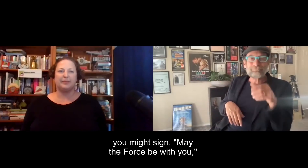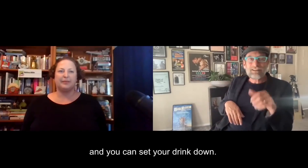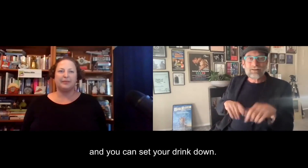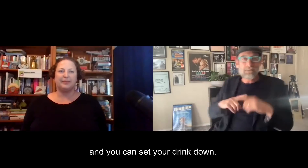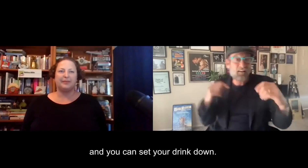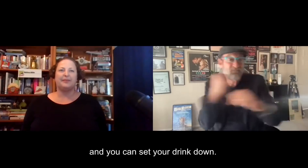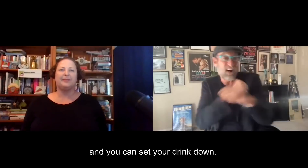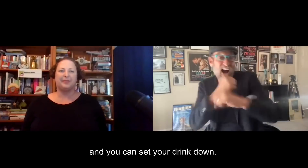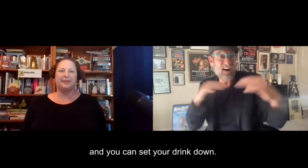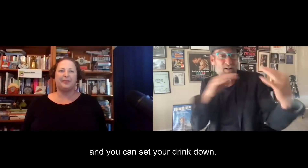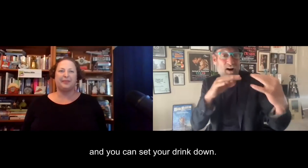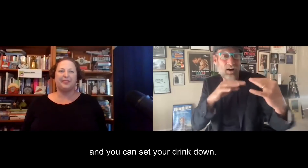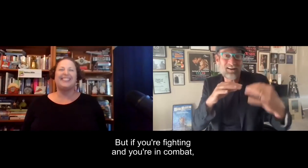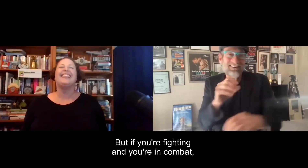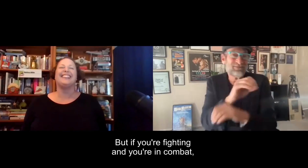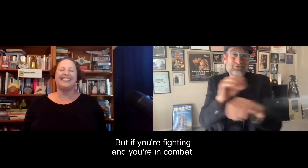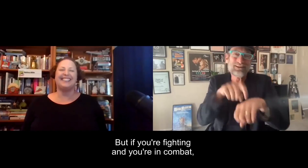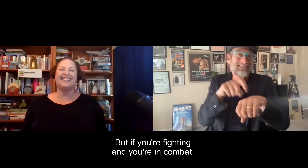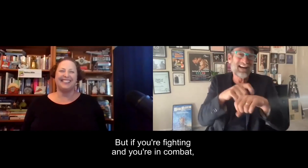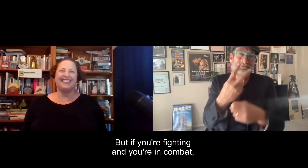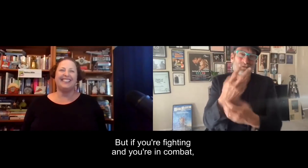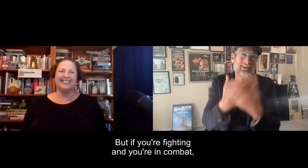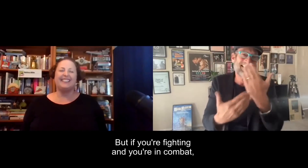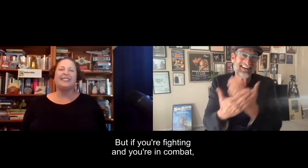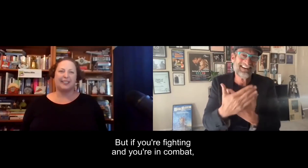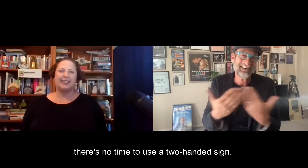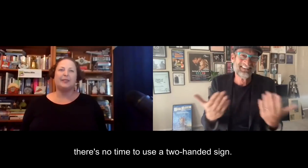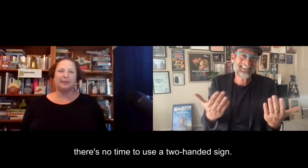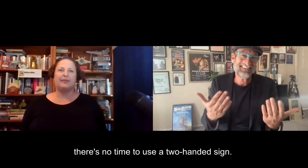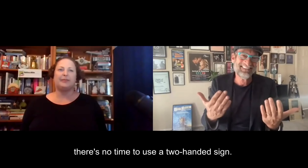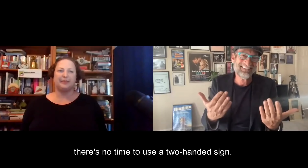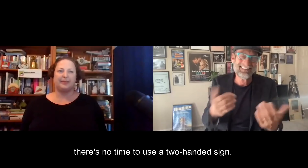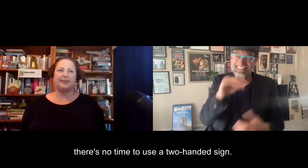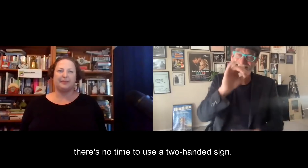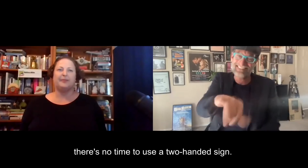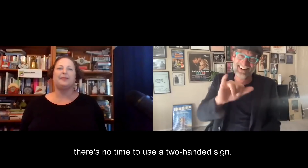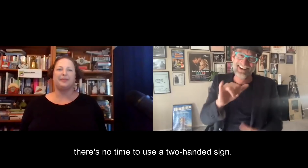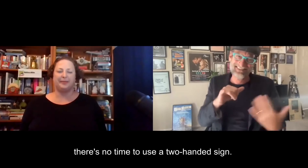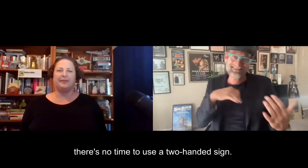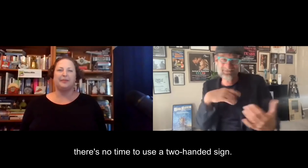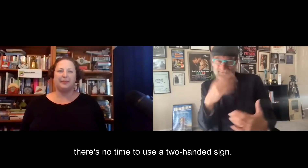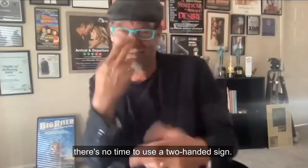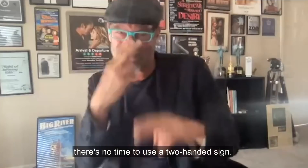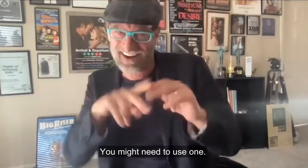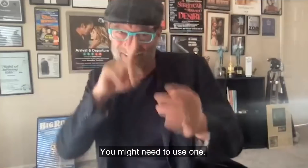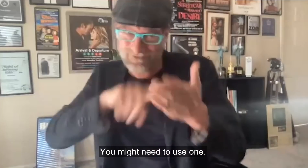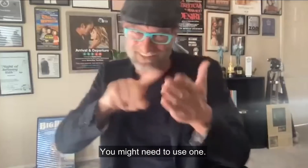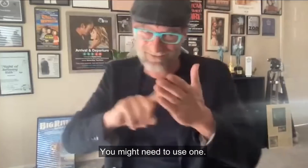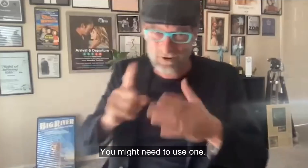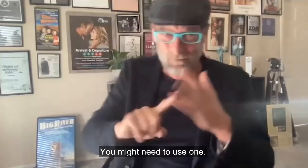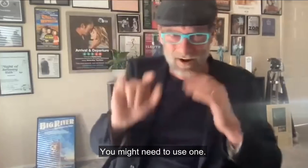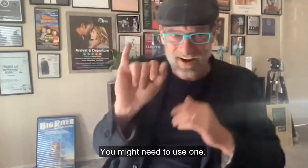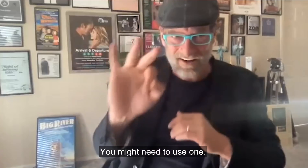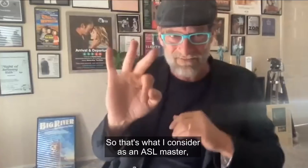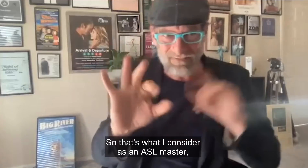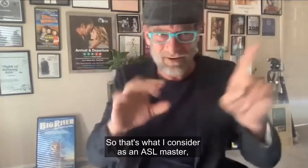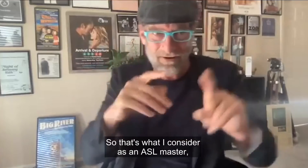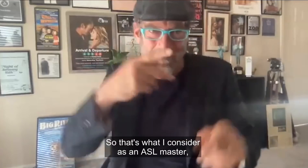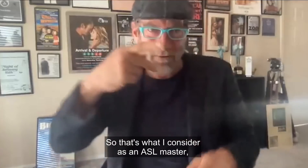you. And you can set your drink down. But if you're fighting and you're in combat, there's no time to use two-handed sign. You might need to use one. So that's